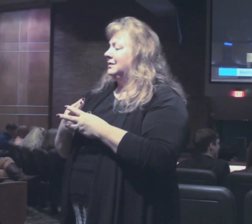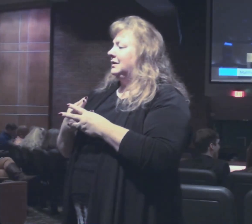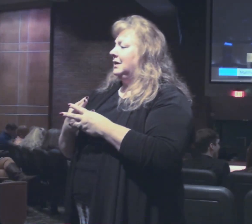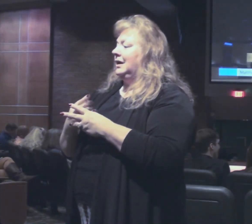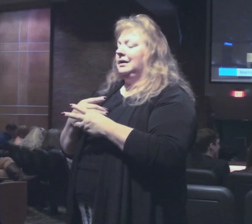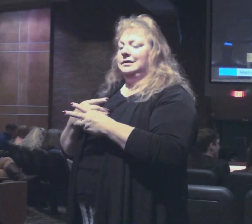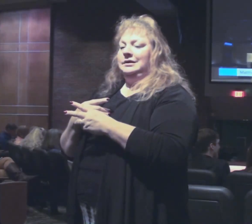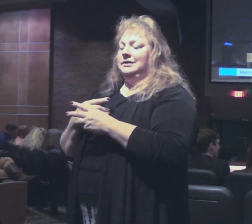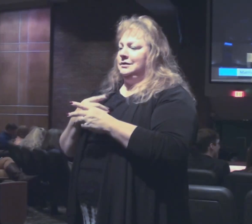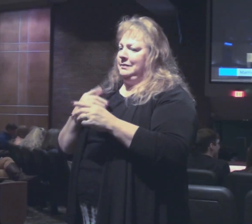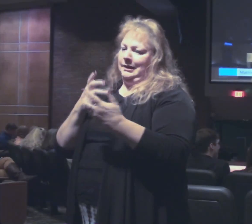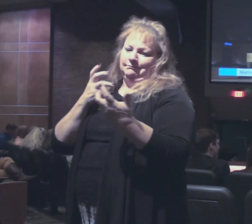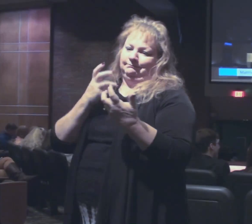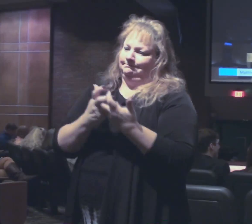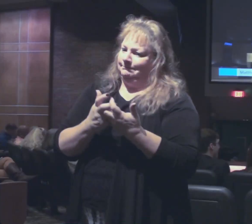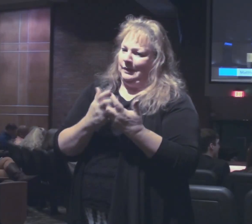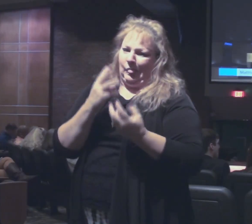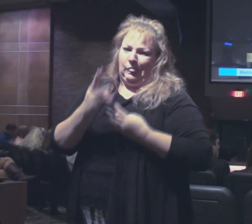not to be conformed to it.